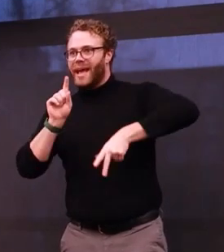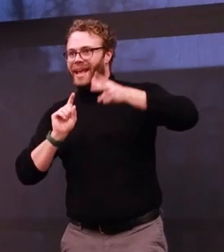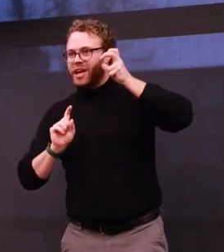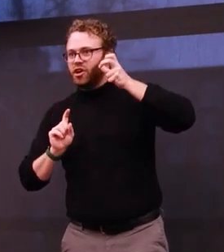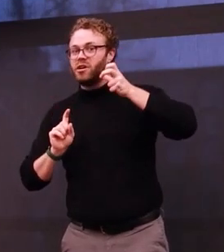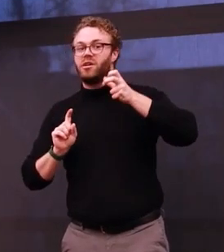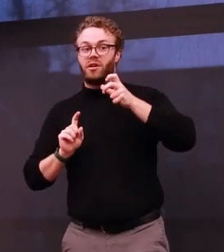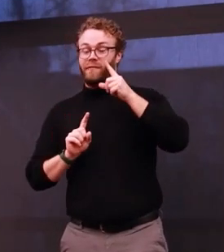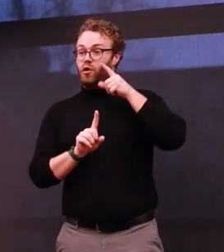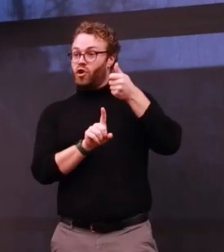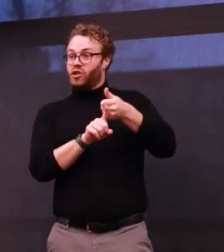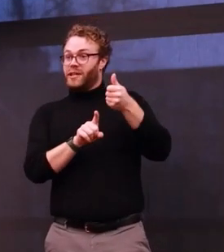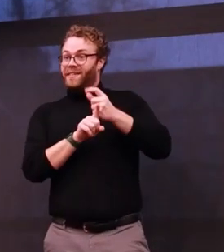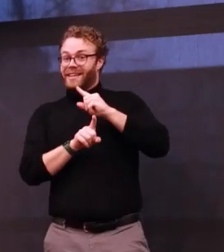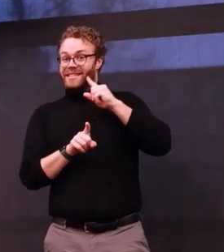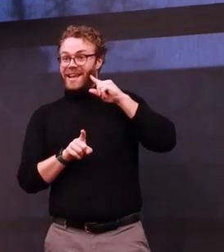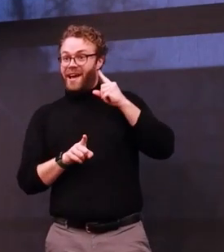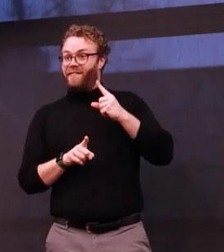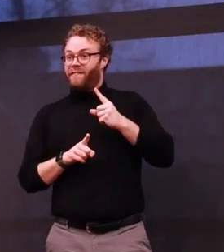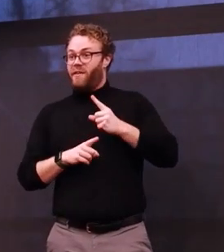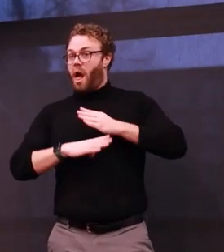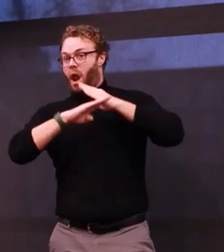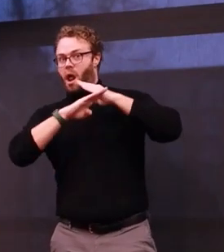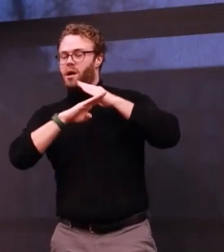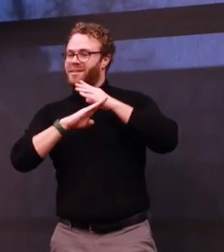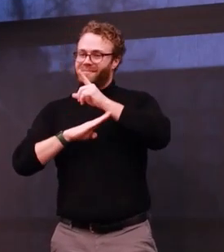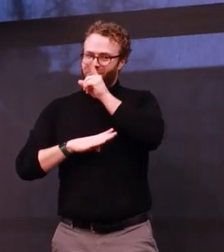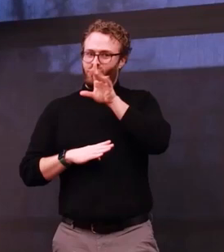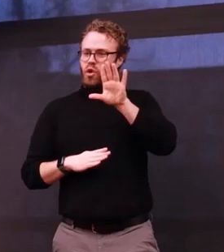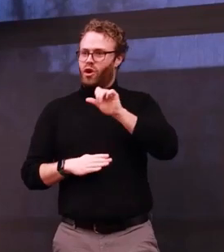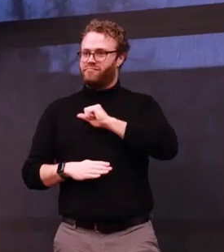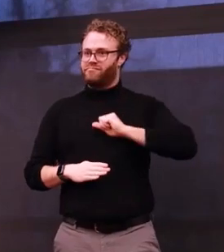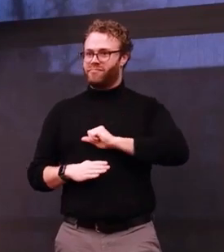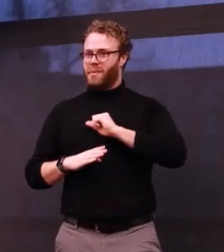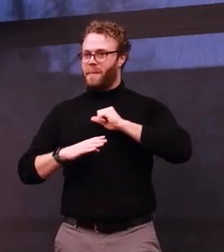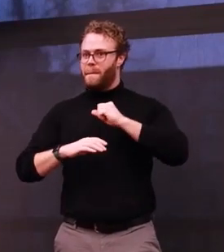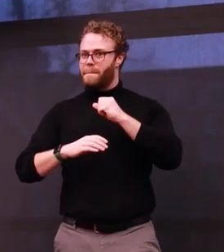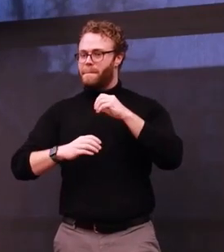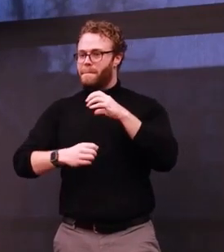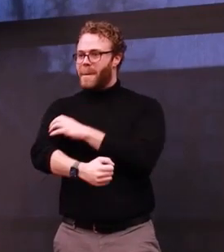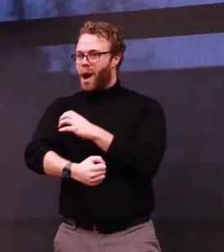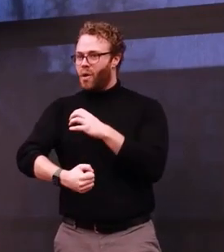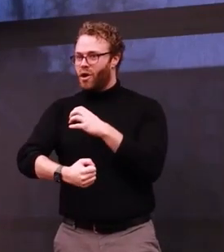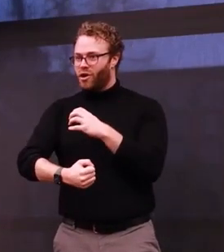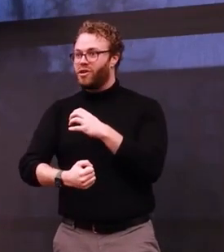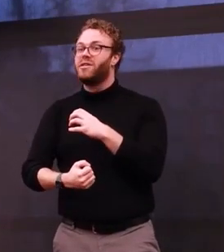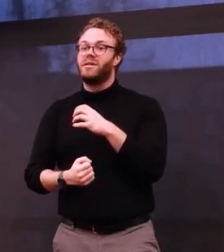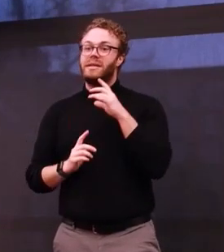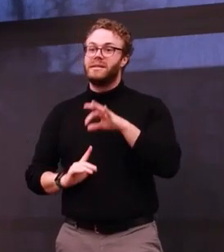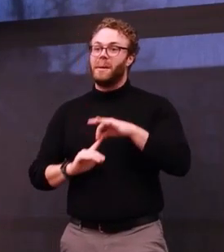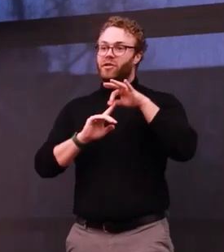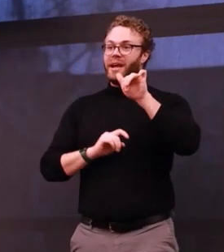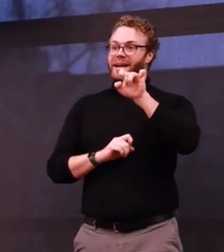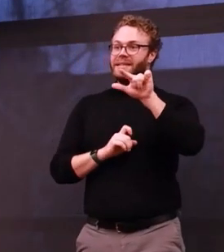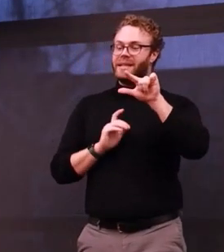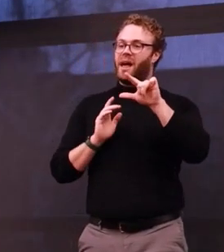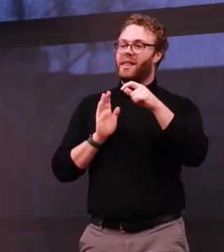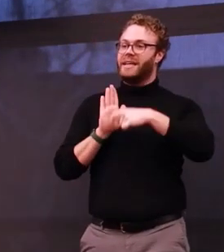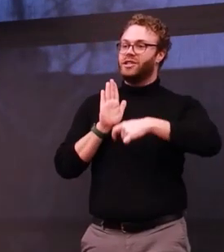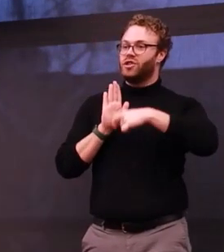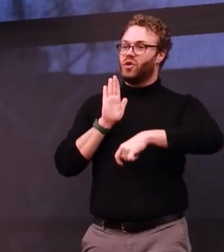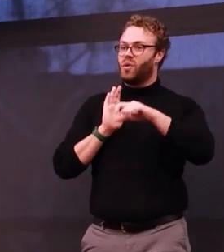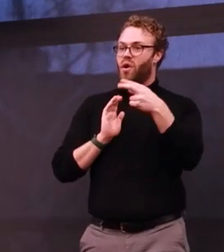It is her superpower. In a special ASL issue of Hawkeye, Matt Fraction and David Aja